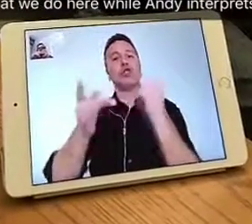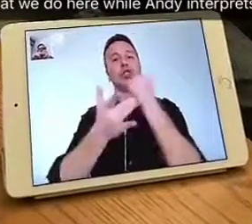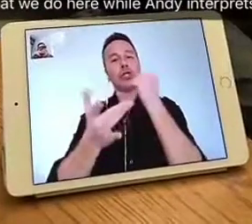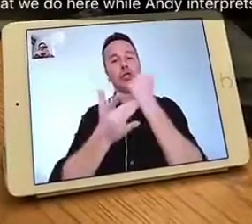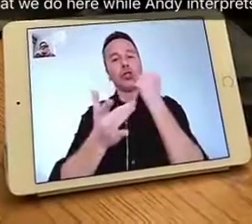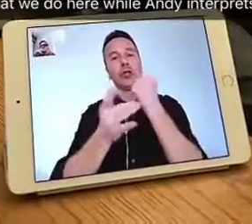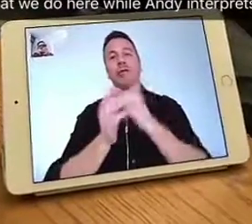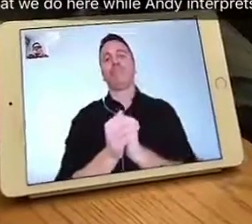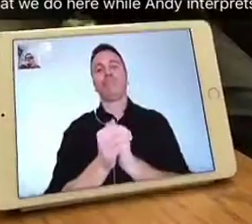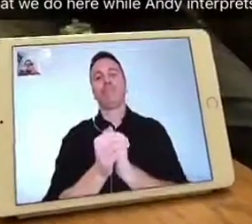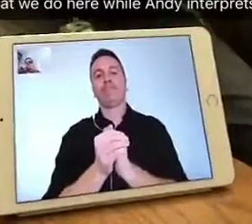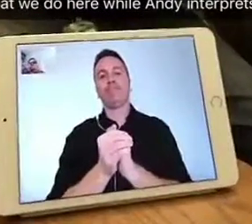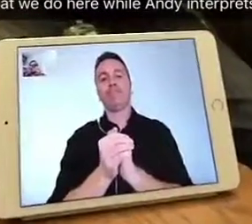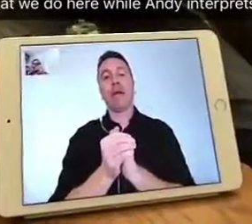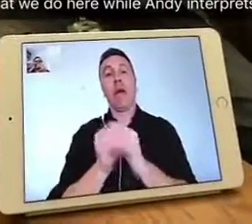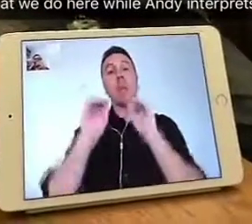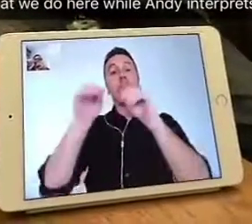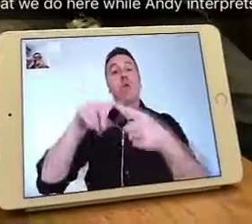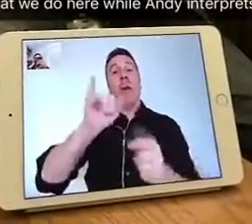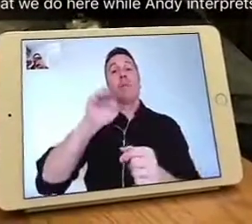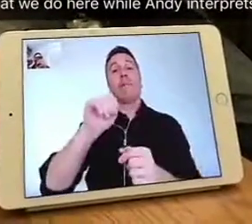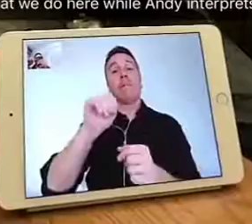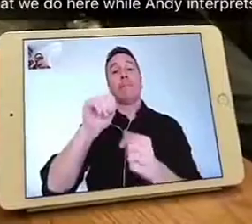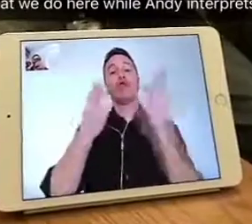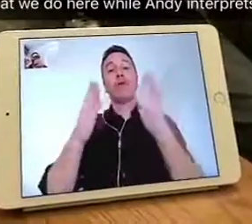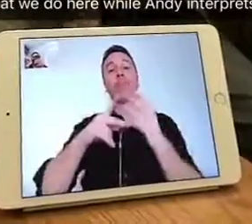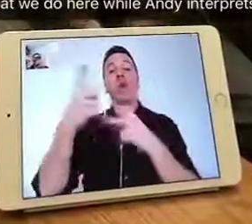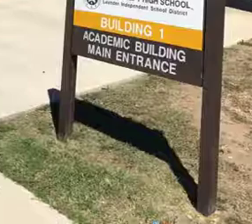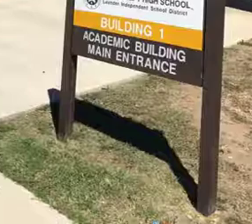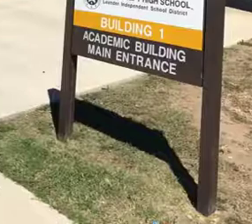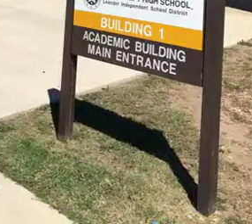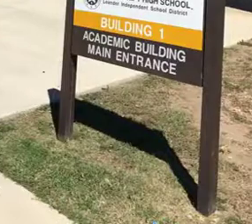and embeds them into IBM services and products.